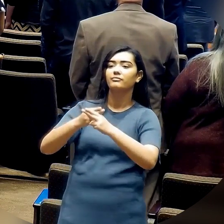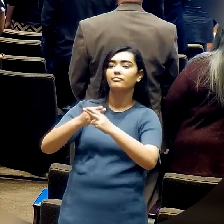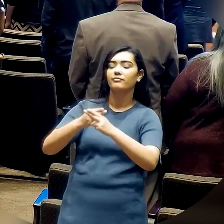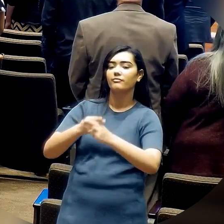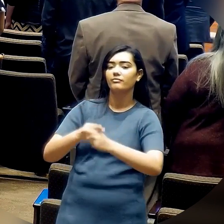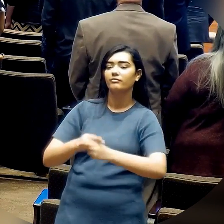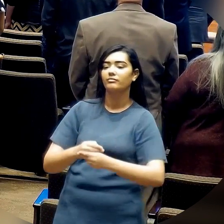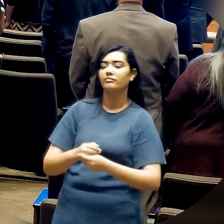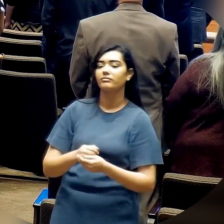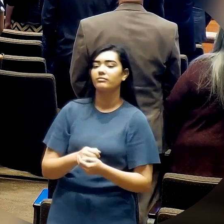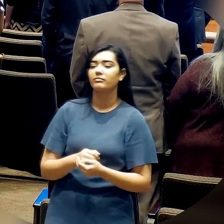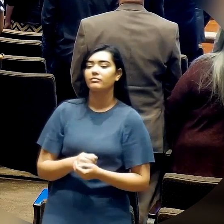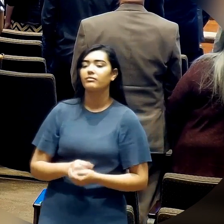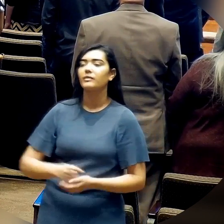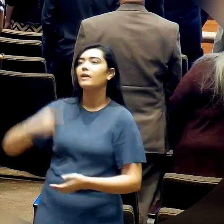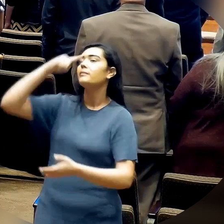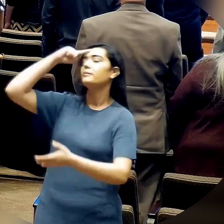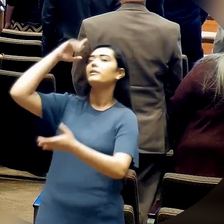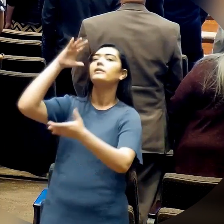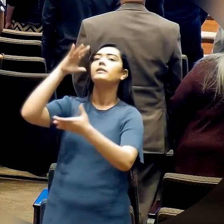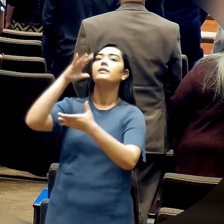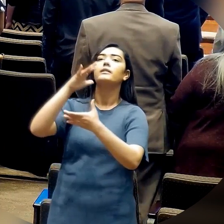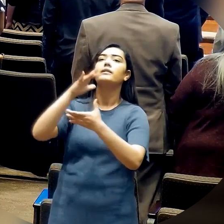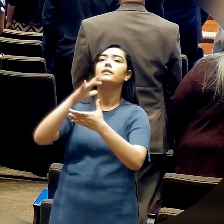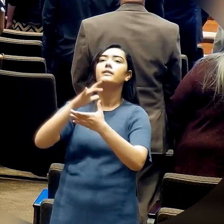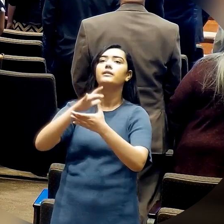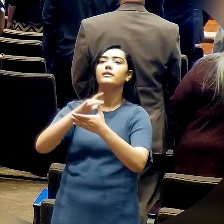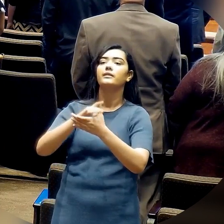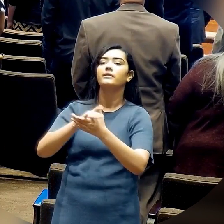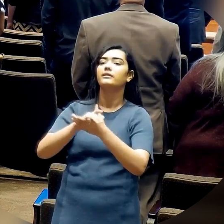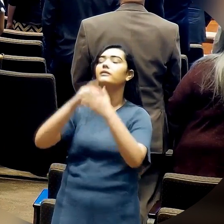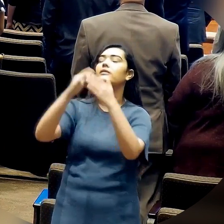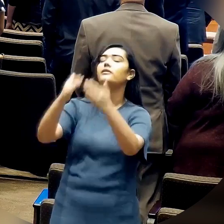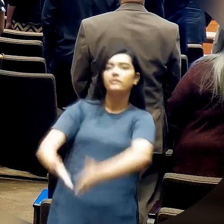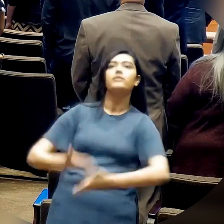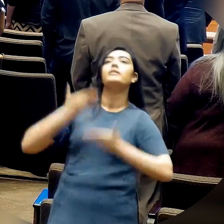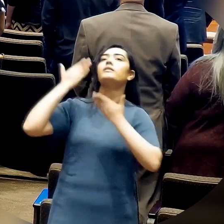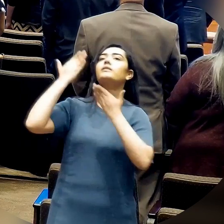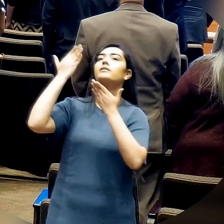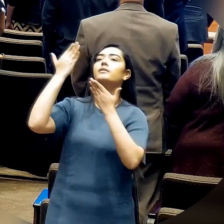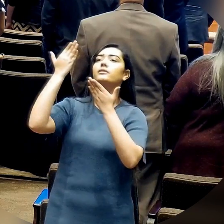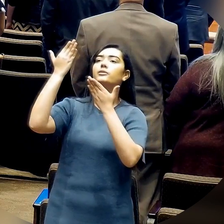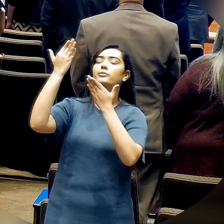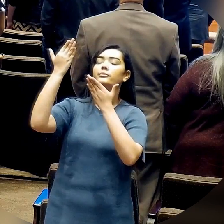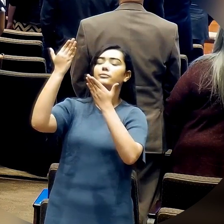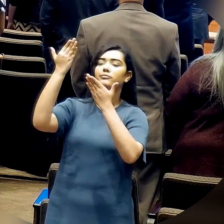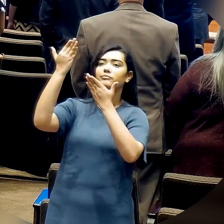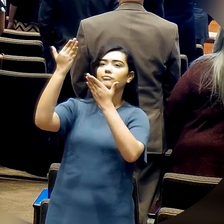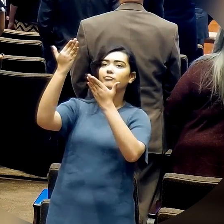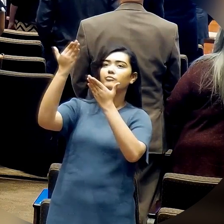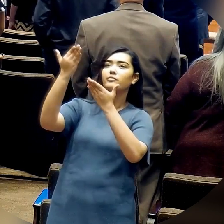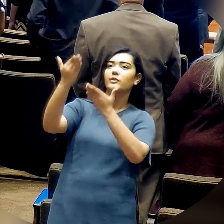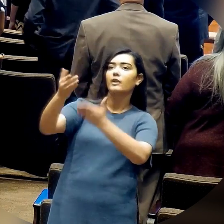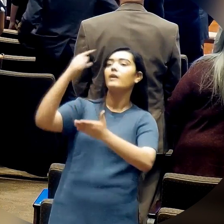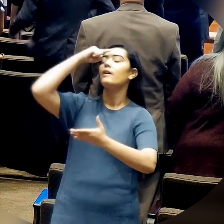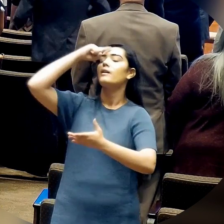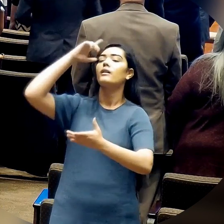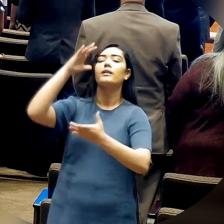I believe in you. I